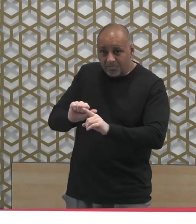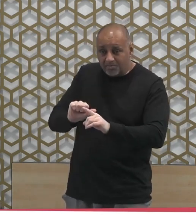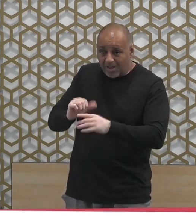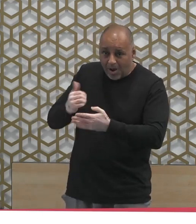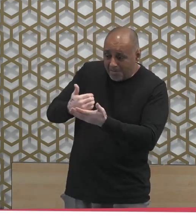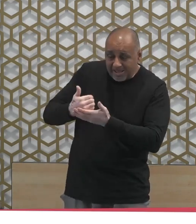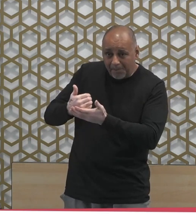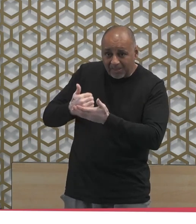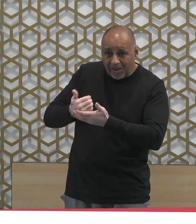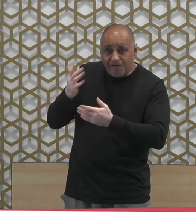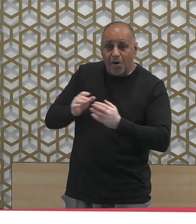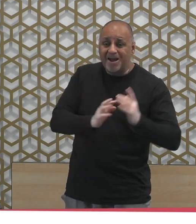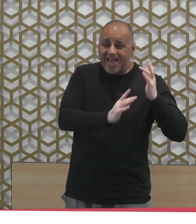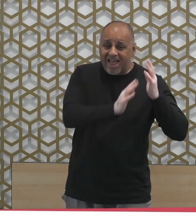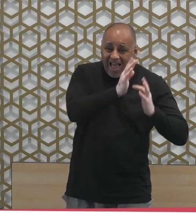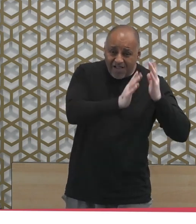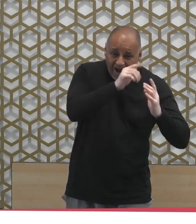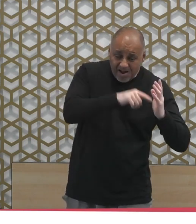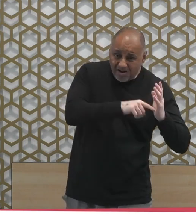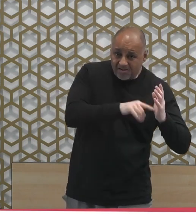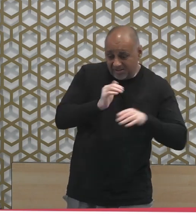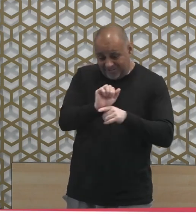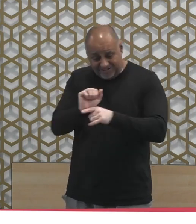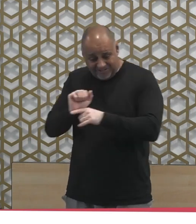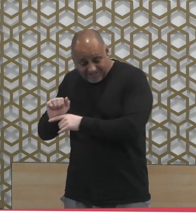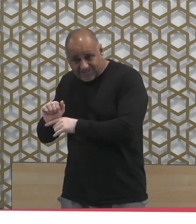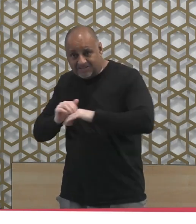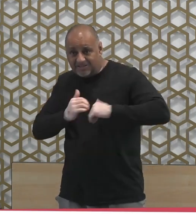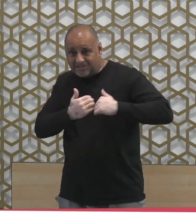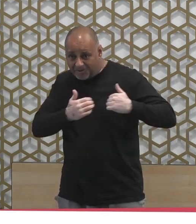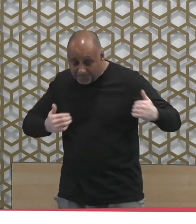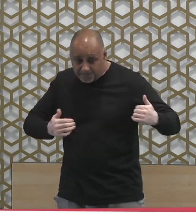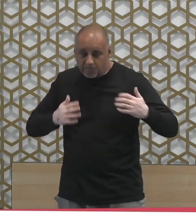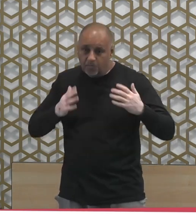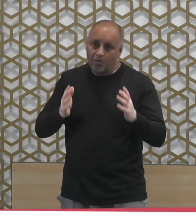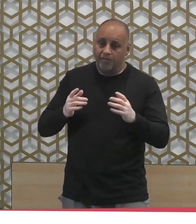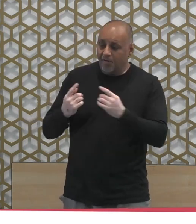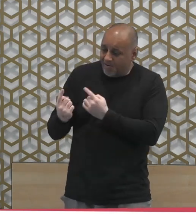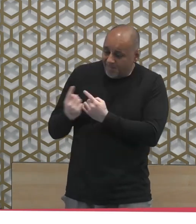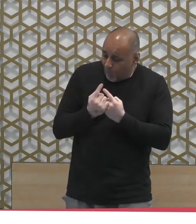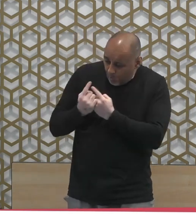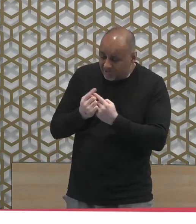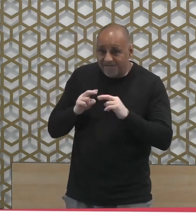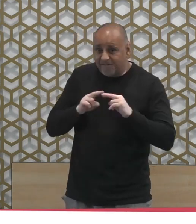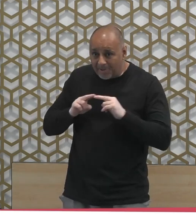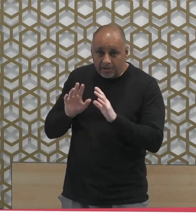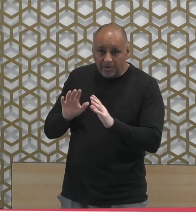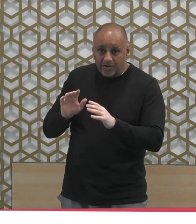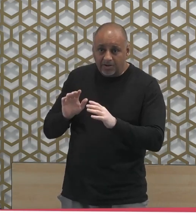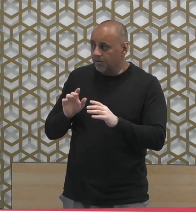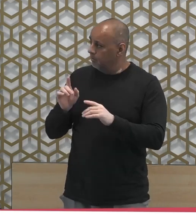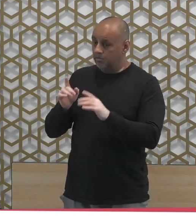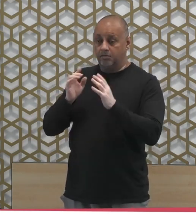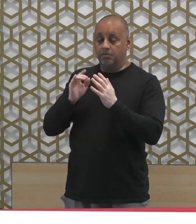staying away from the haram everything that displeases Allah subhanahu wa ta'ala and those who are closest to them now imagine every